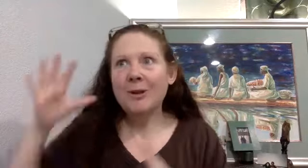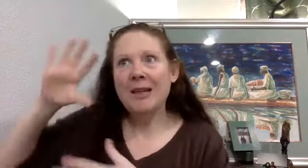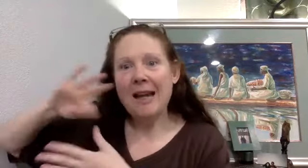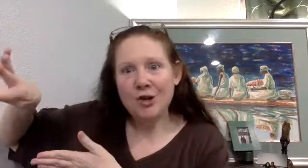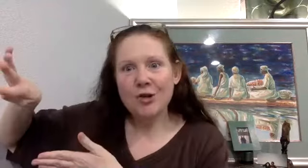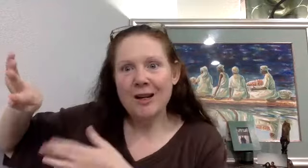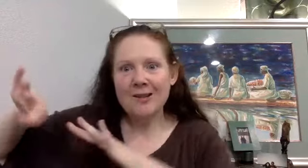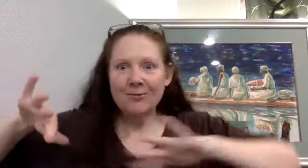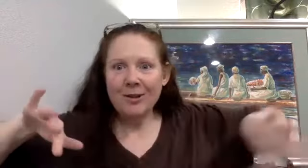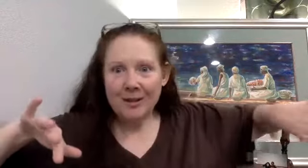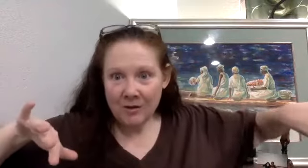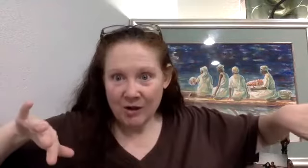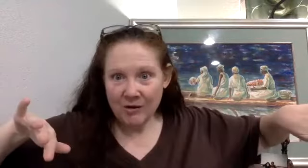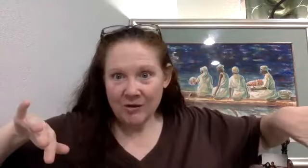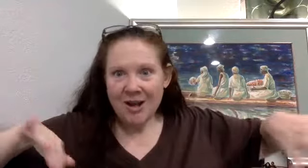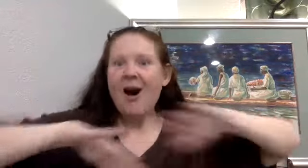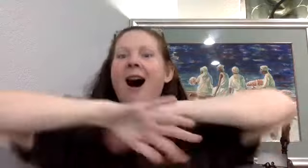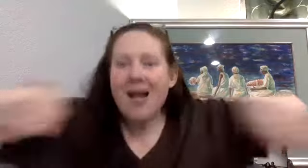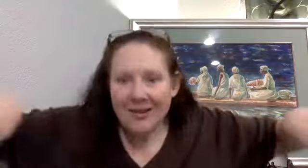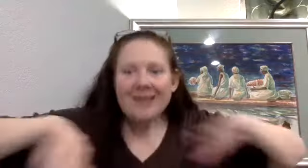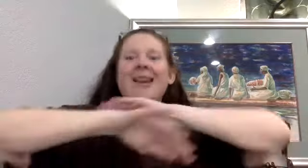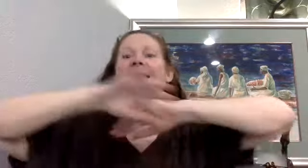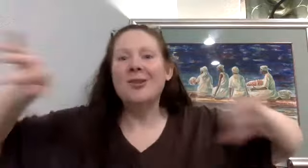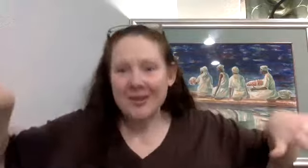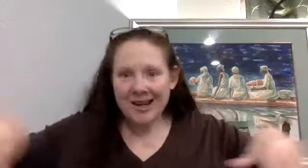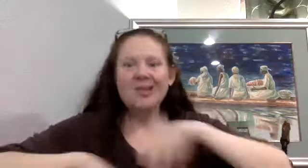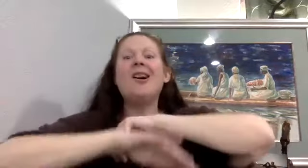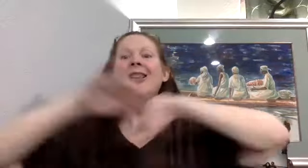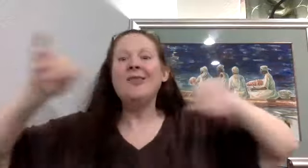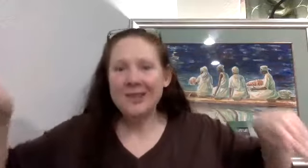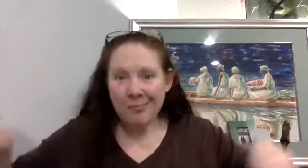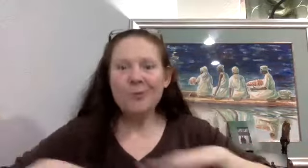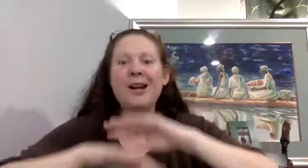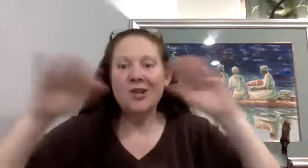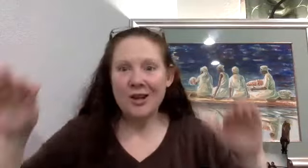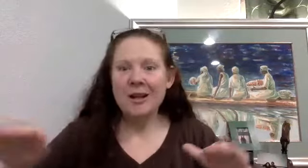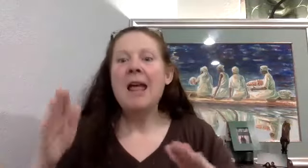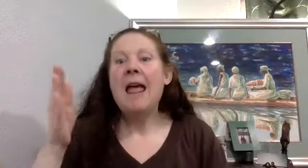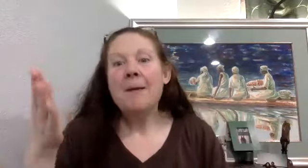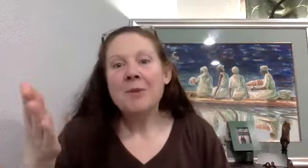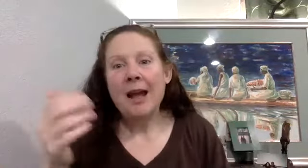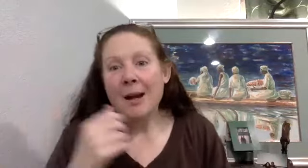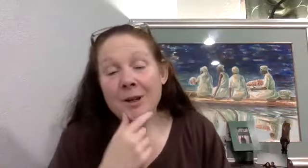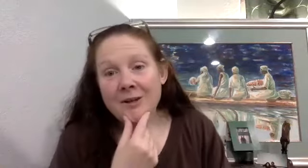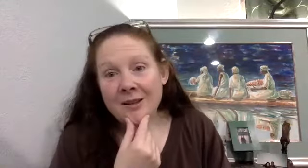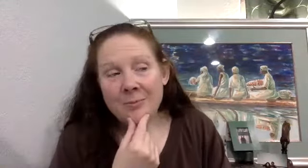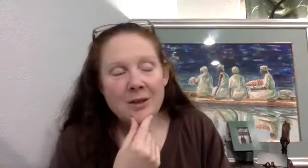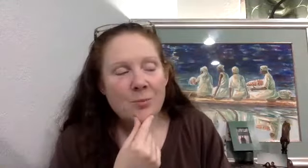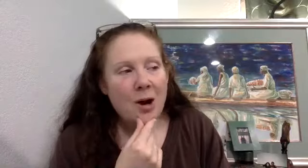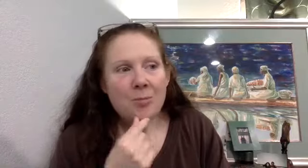we see injury is different than disease, all of these categorizations, all of the separation. And I'm going to say something that's probably